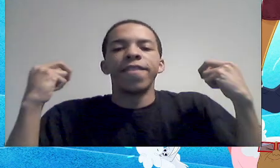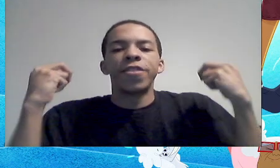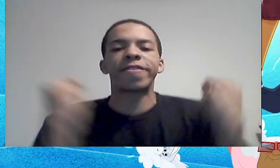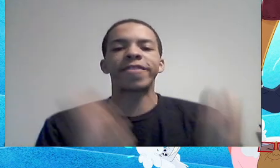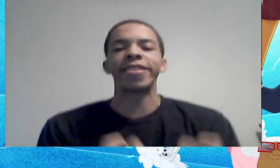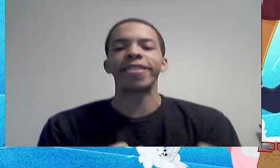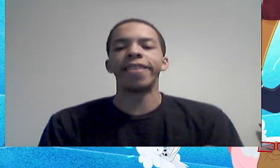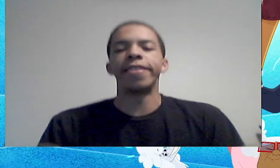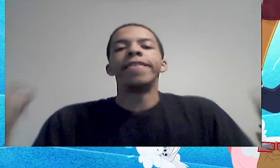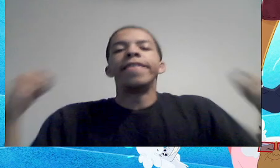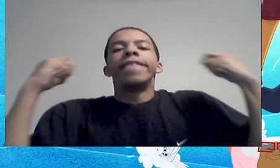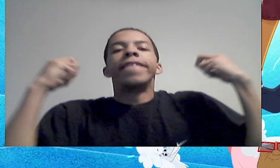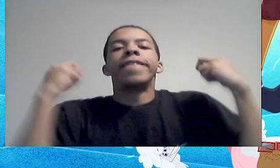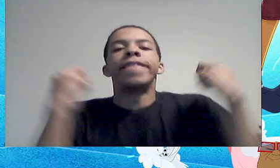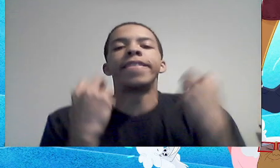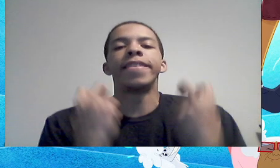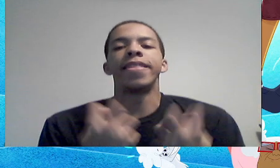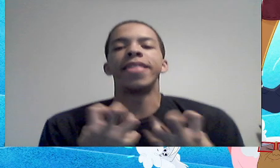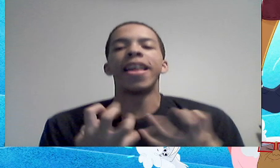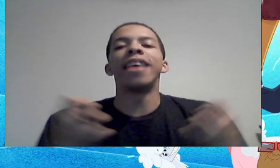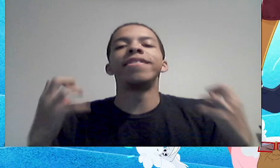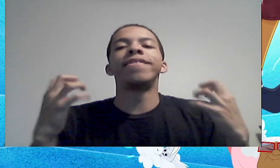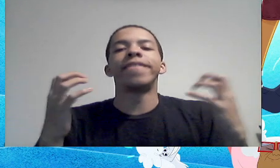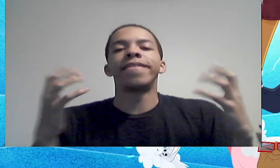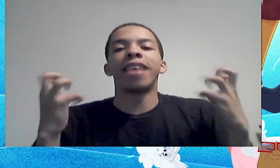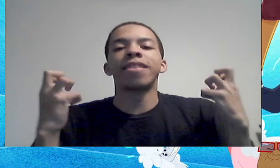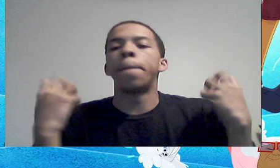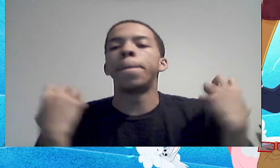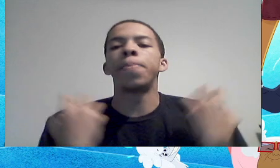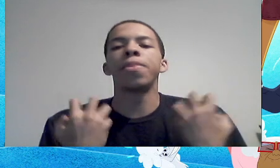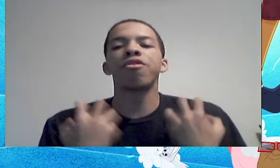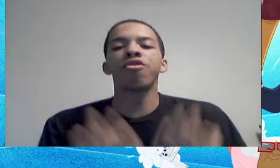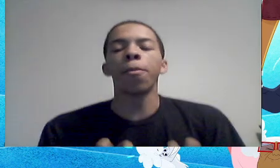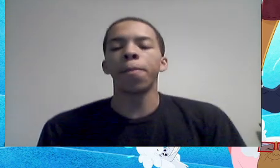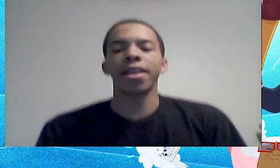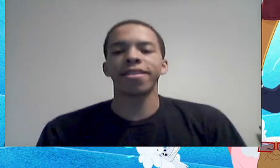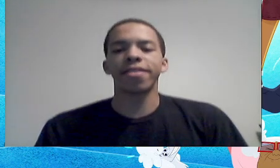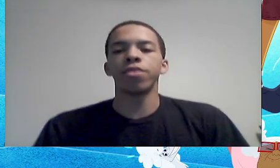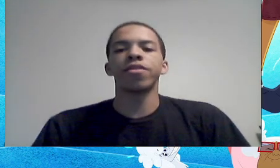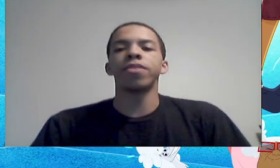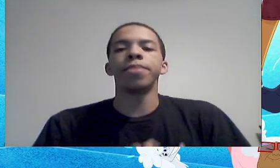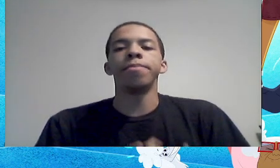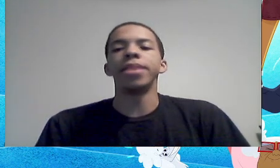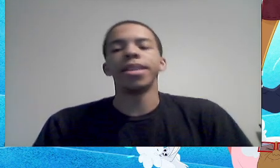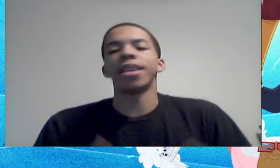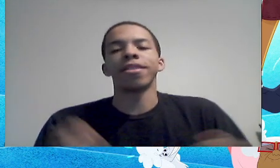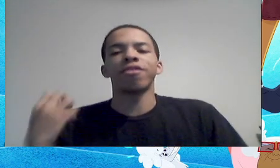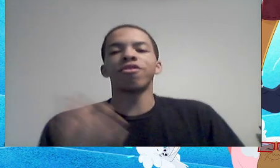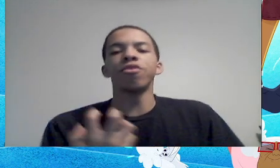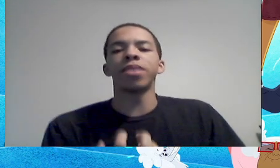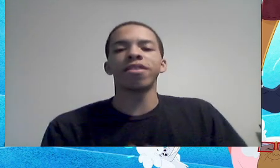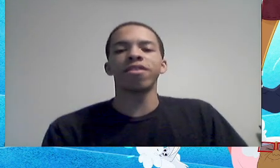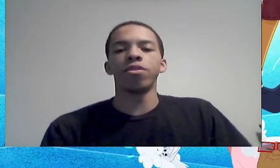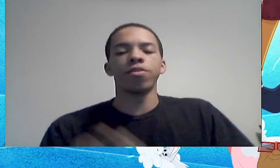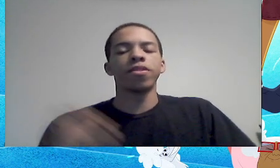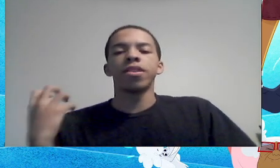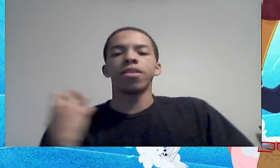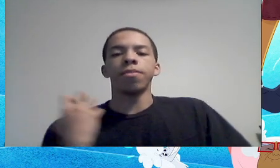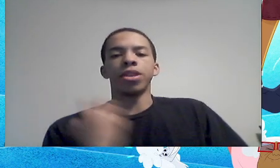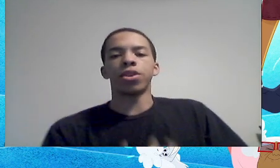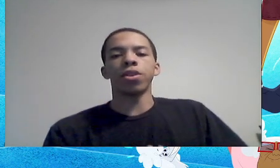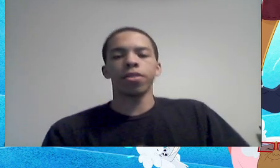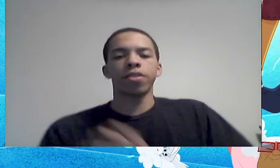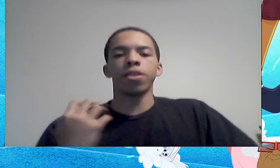of her skin color? That is just, that's a stupid excuse to be mean. That's a stupid excuse